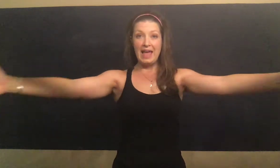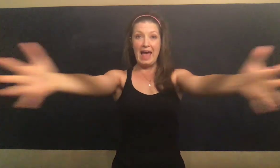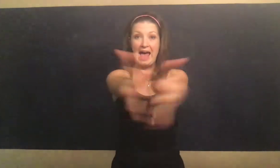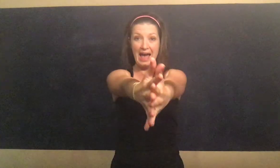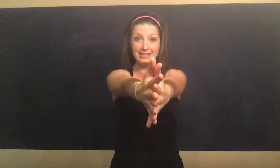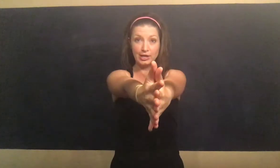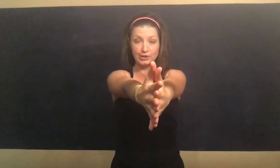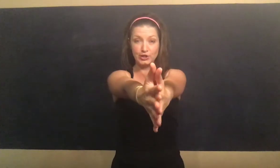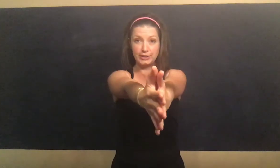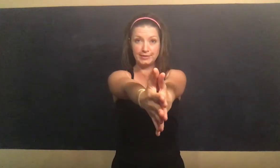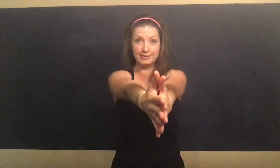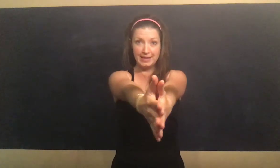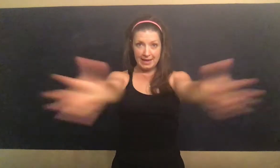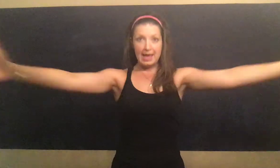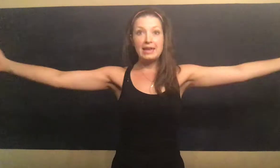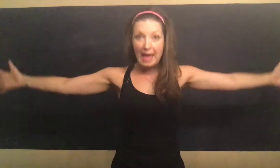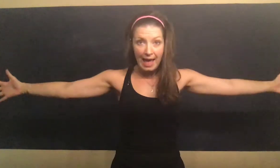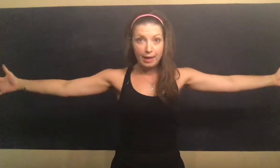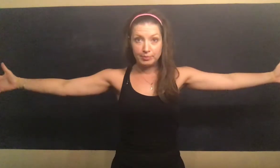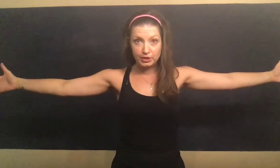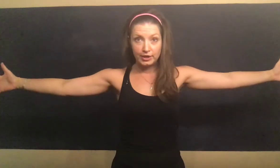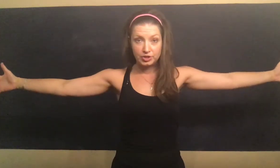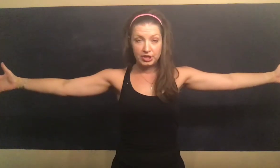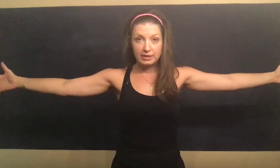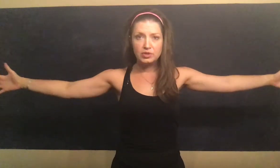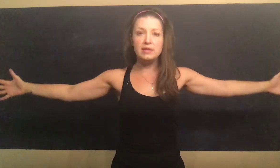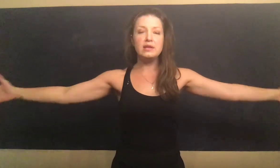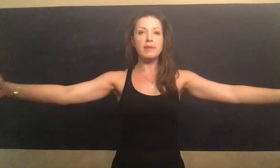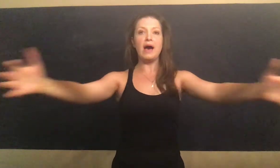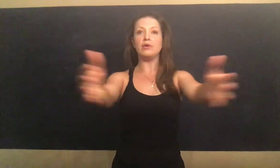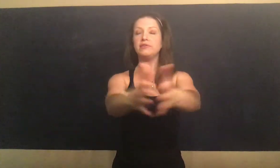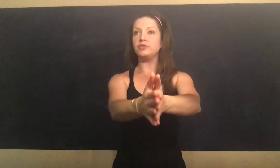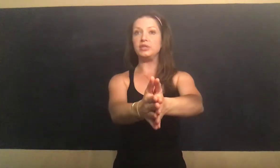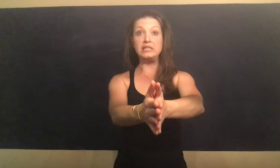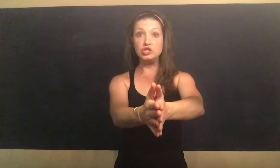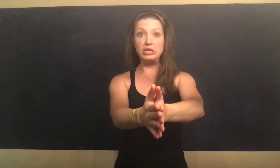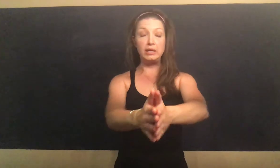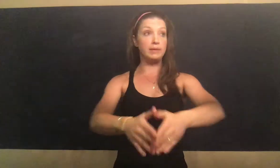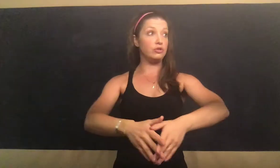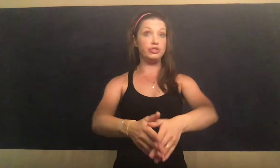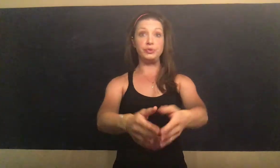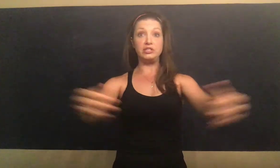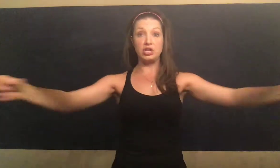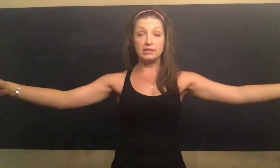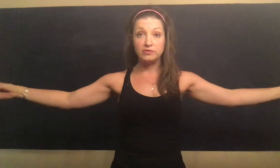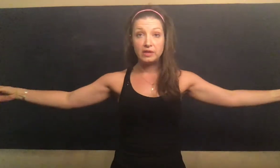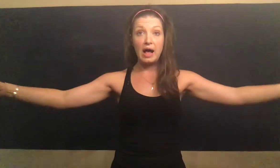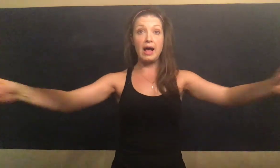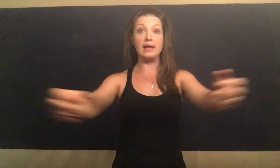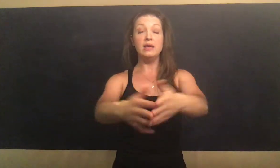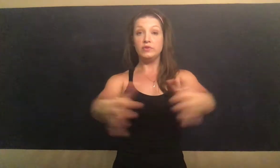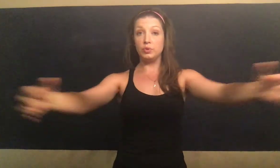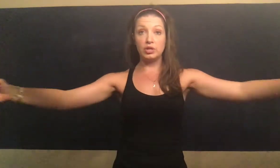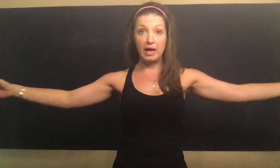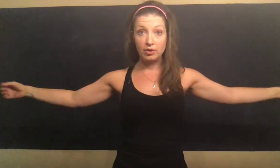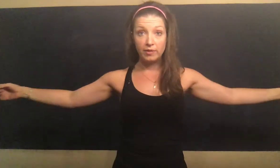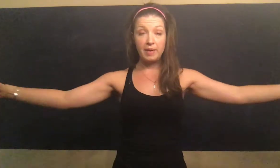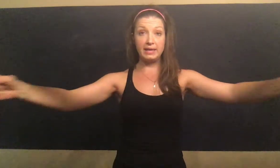horizontal adduction and abduction. So think about if you're in the gym and you're doing a chest fly, you're working out on the pec